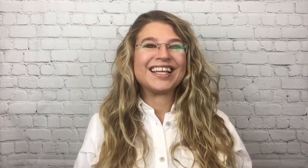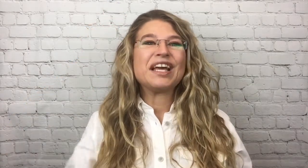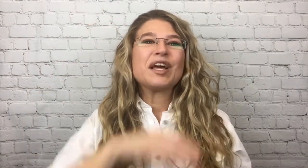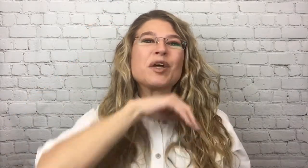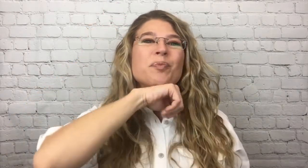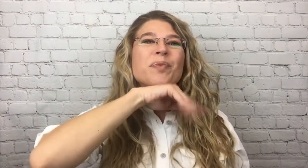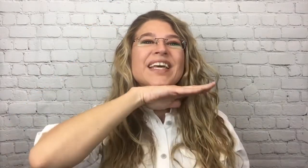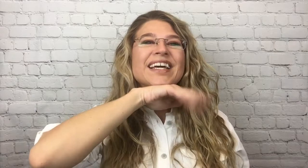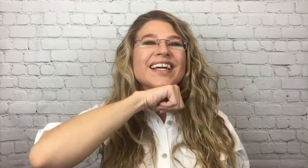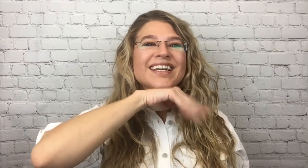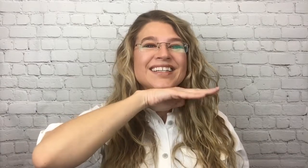Pig.